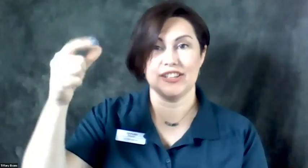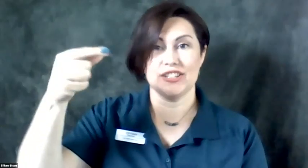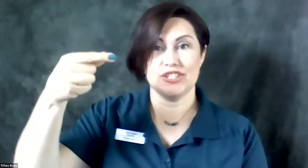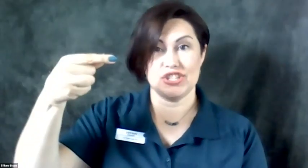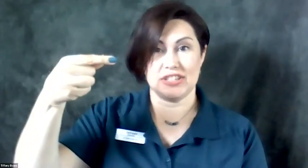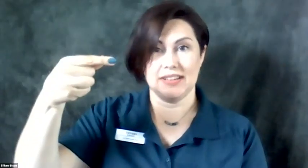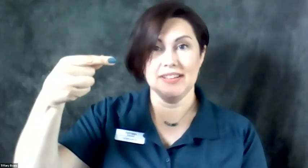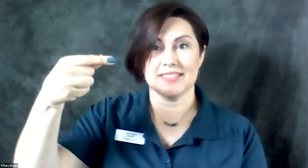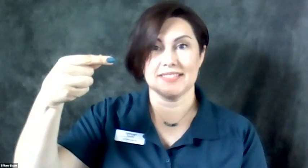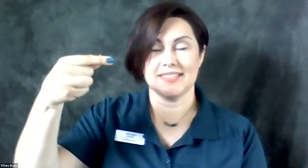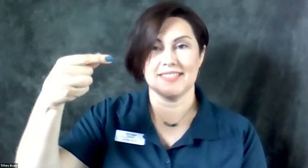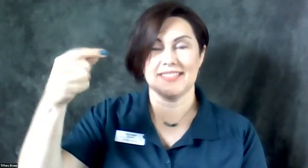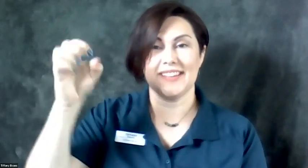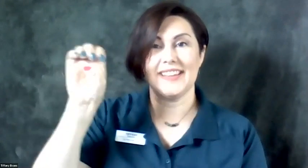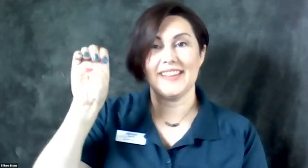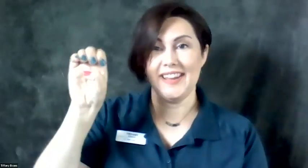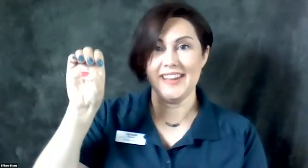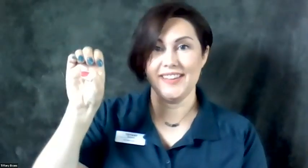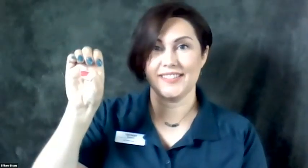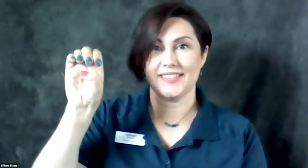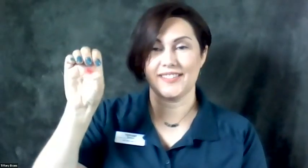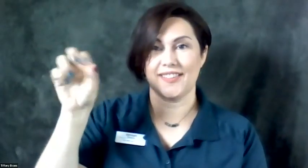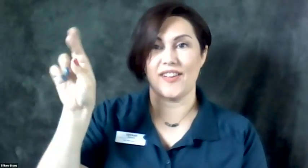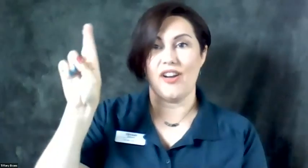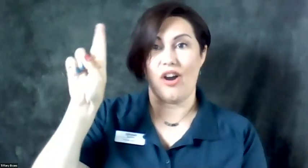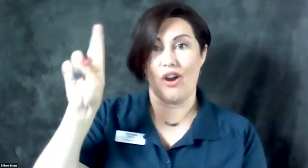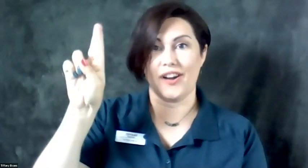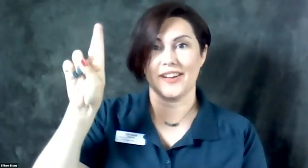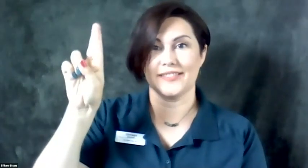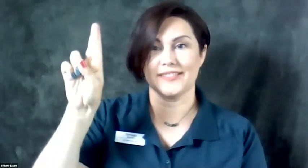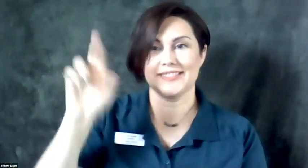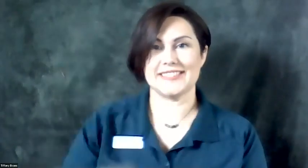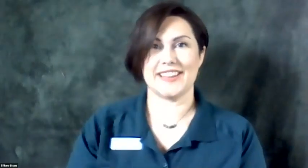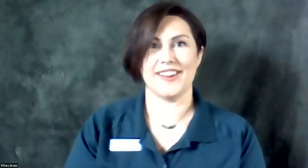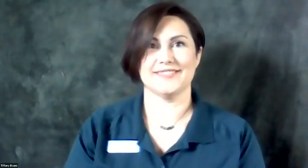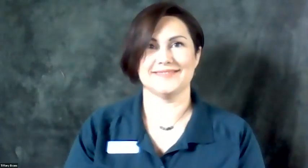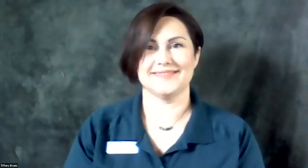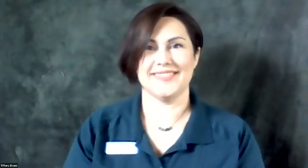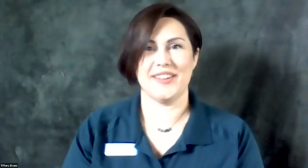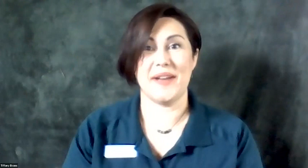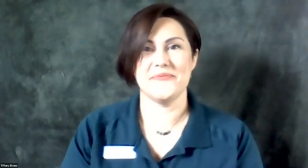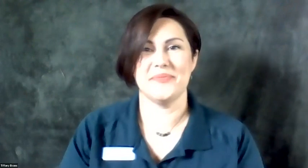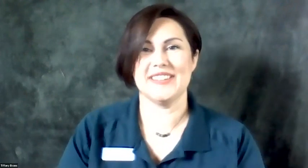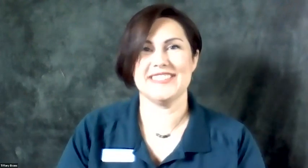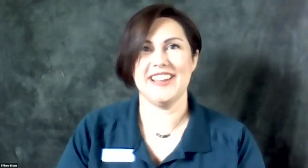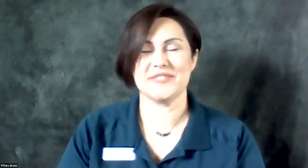G E R Tiger. Okay, here's the next one